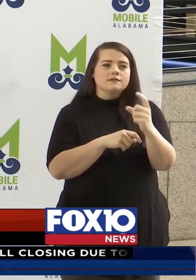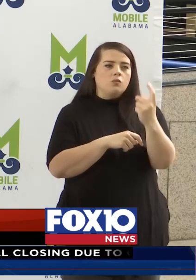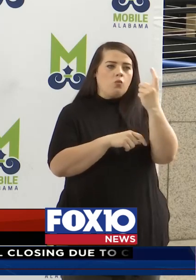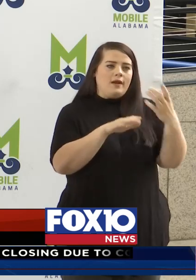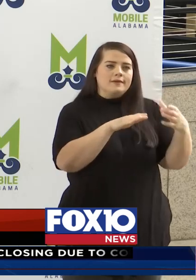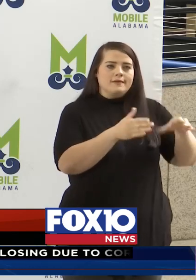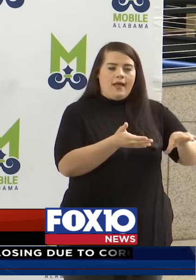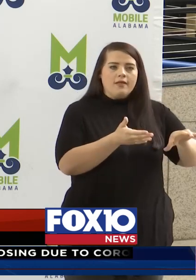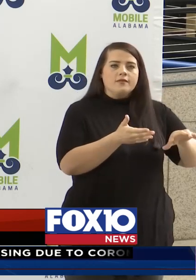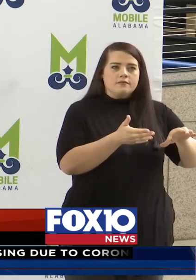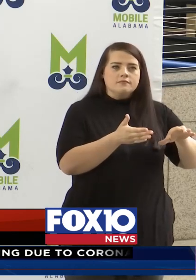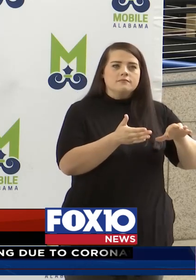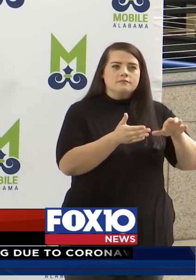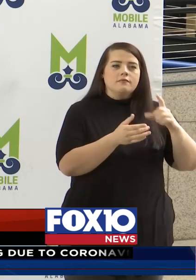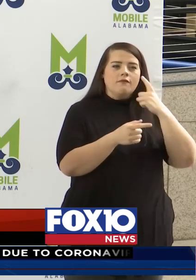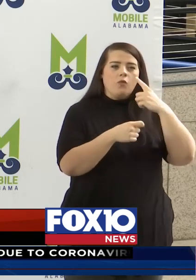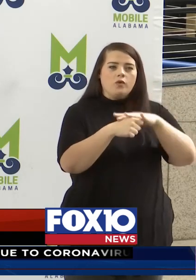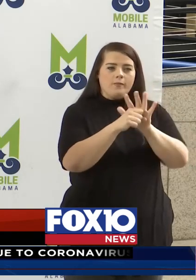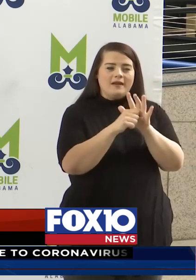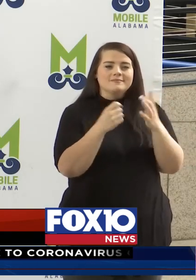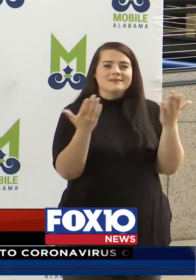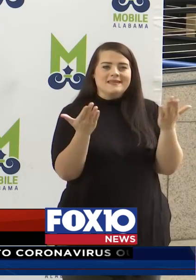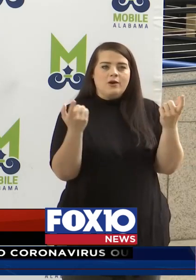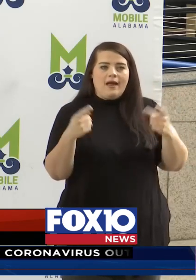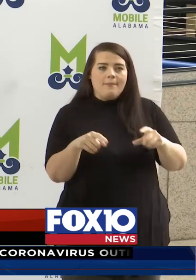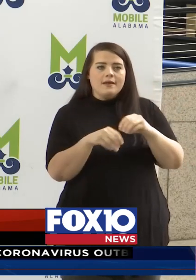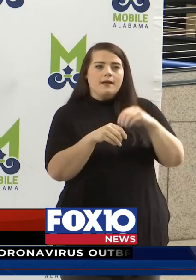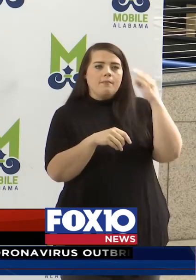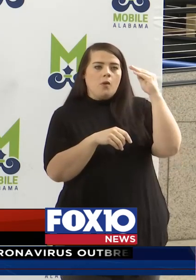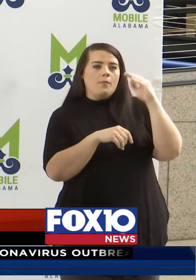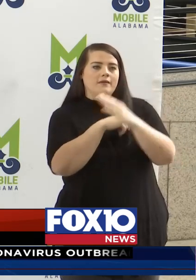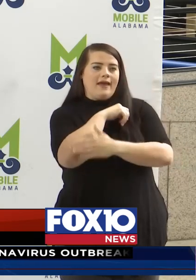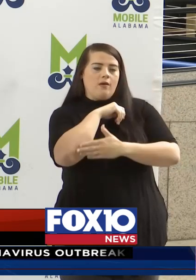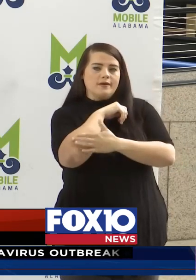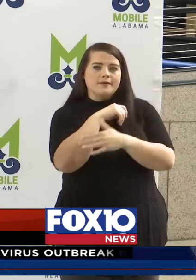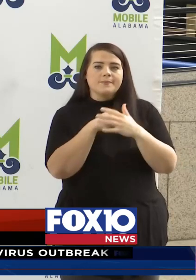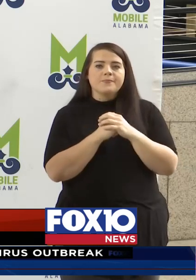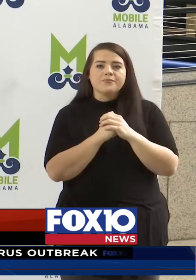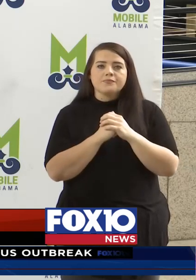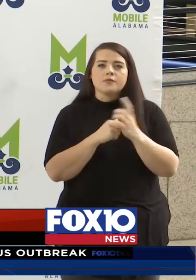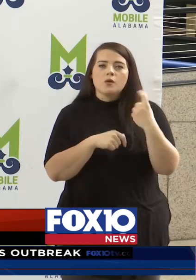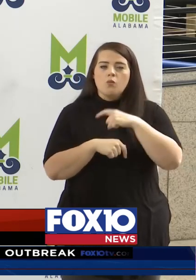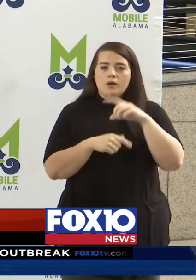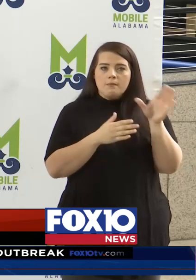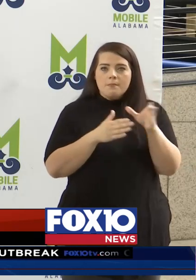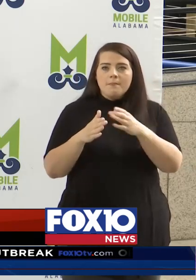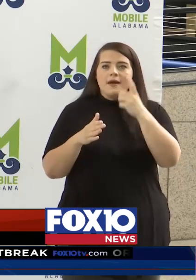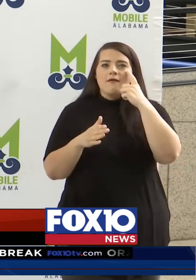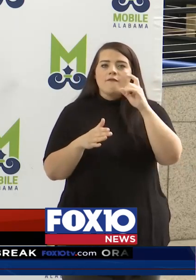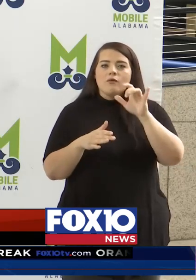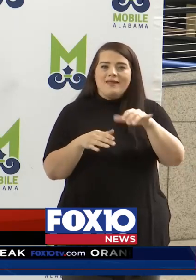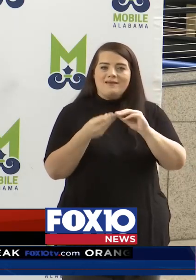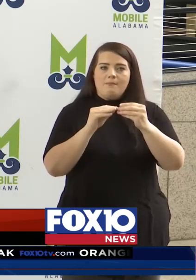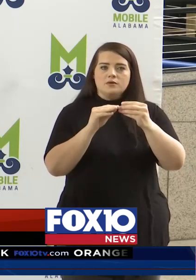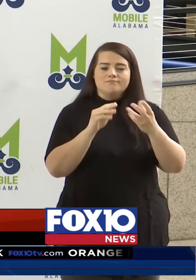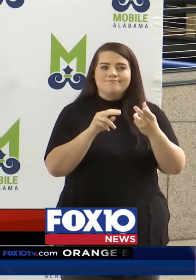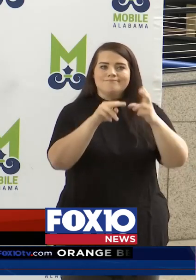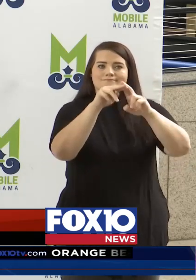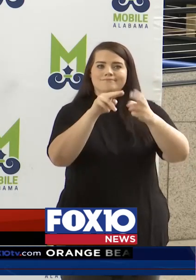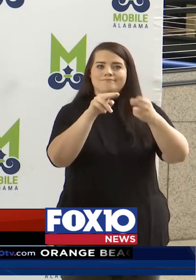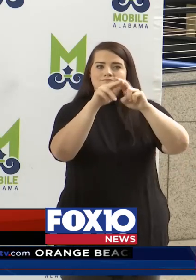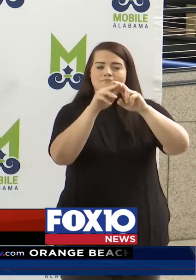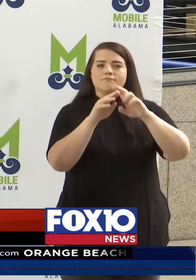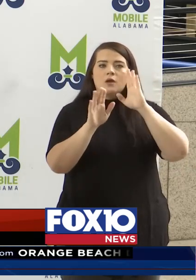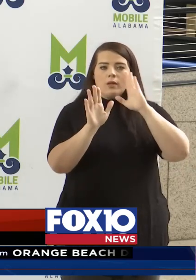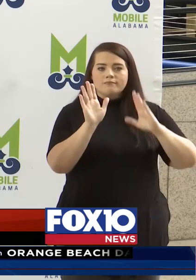attributable to the coronavirus in Mobile County. We are prepared for that number to increase. It's